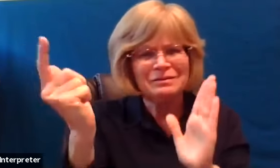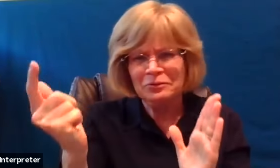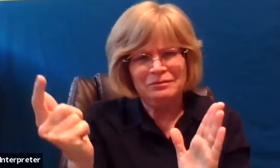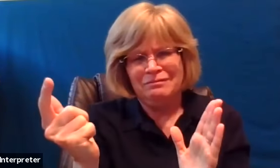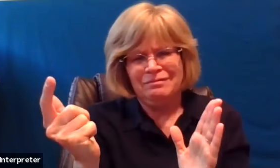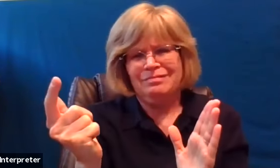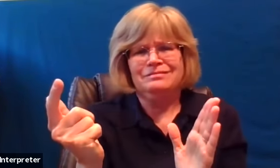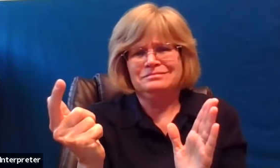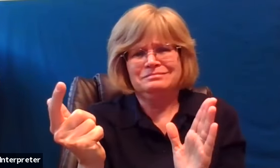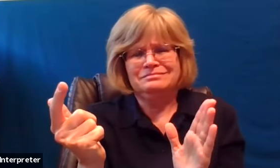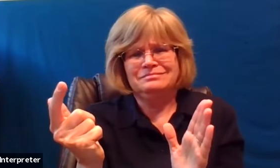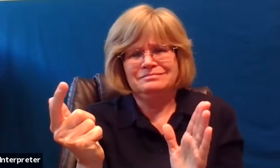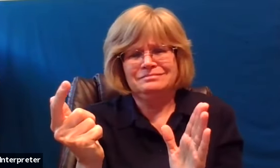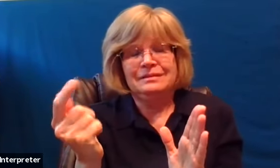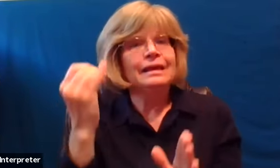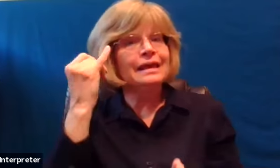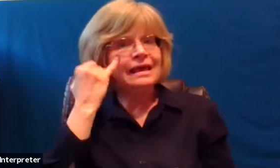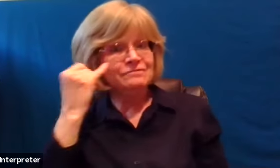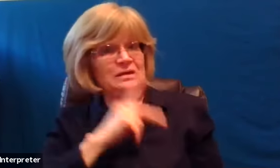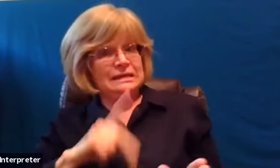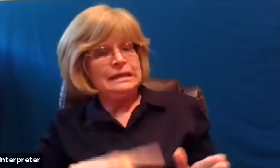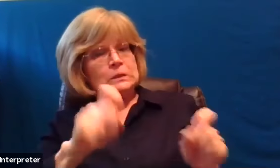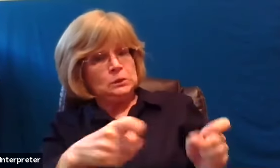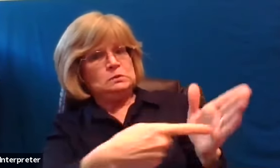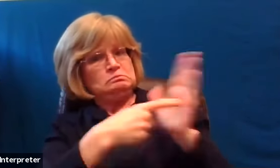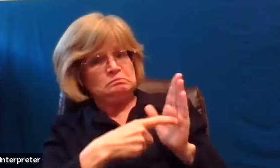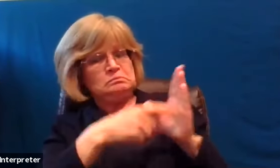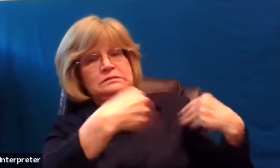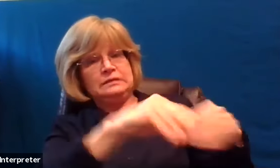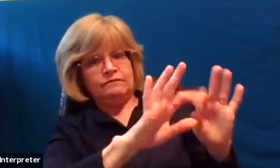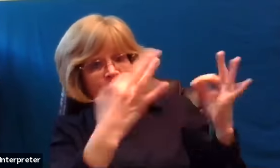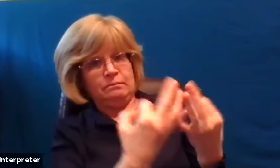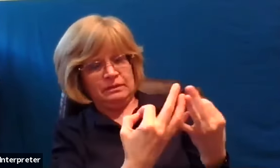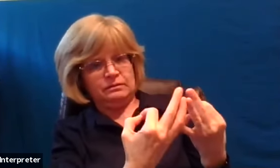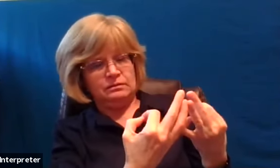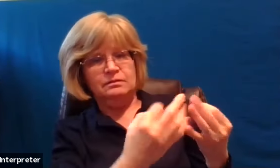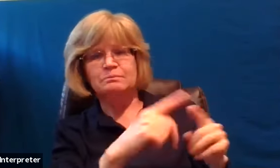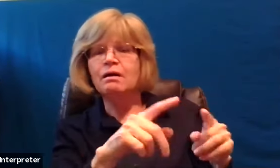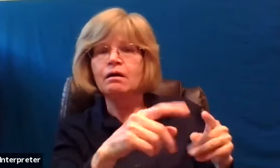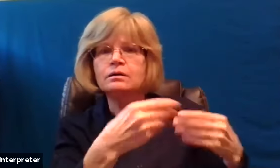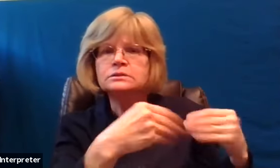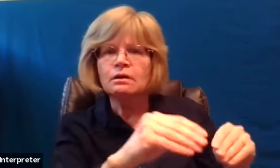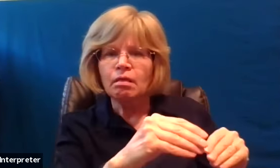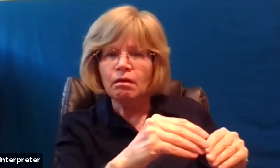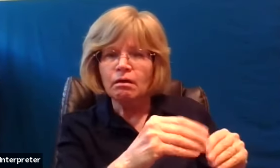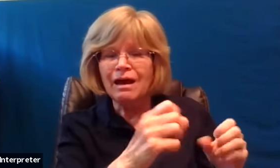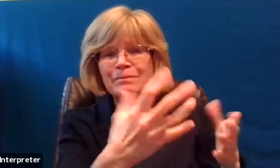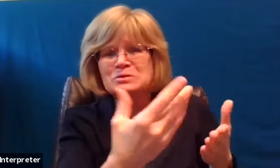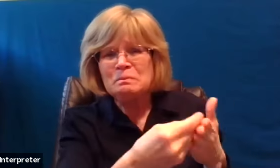but even if the king could sell the family the sale would never have brought in the huge amount